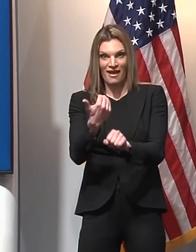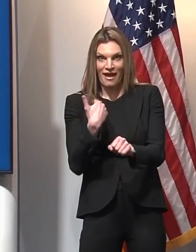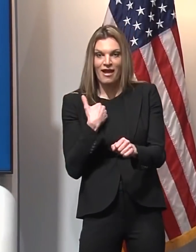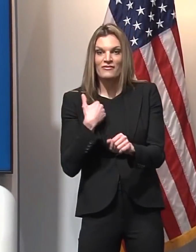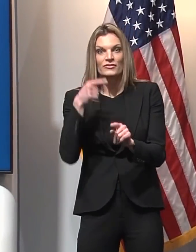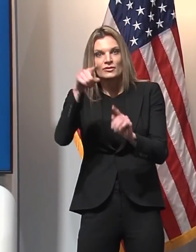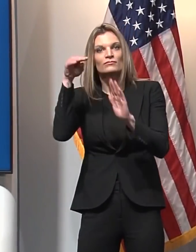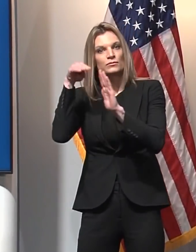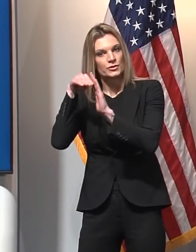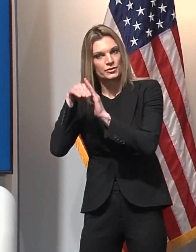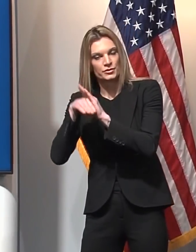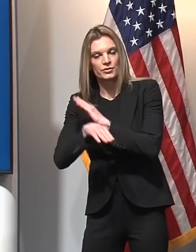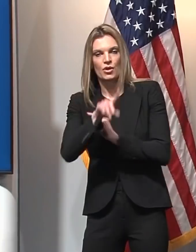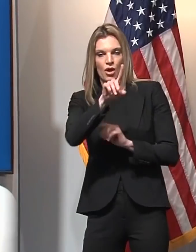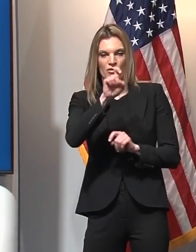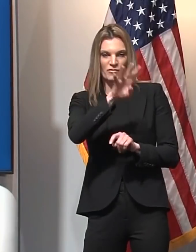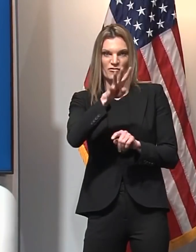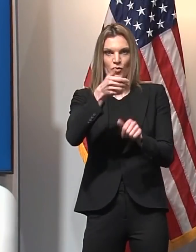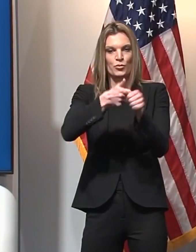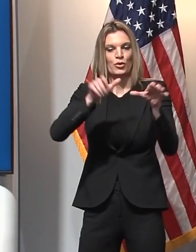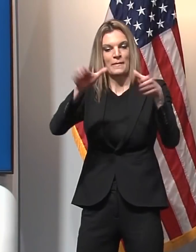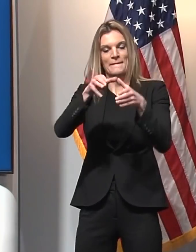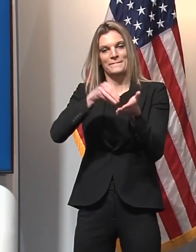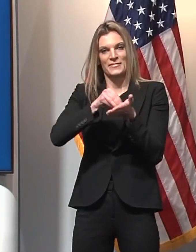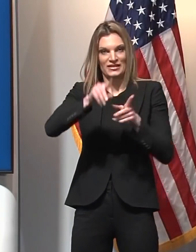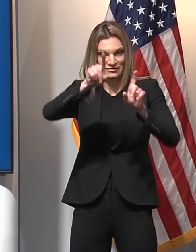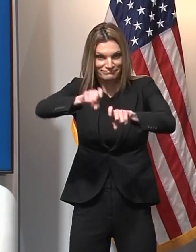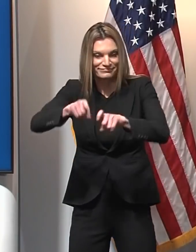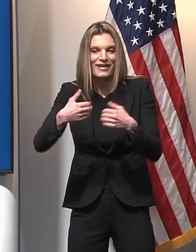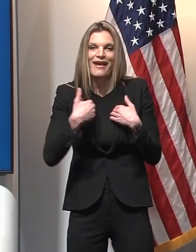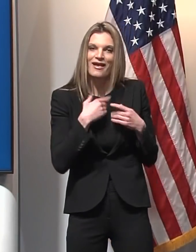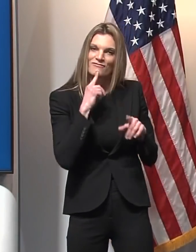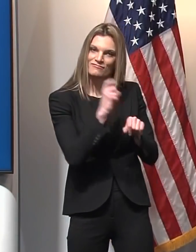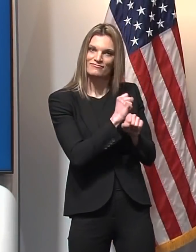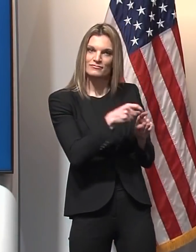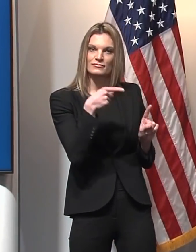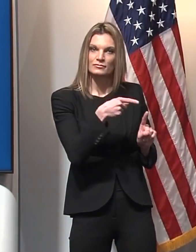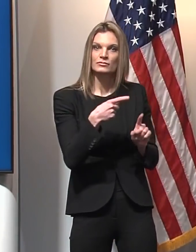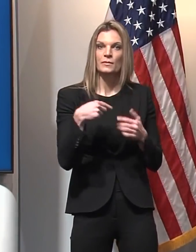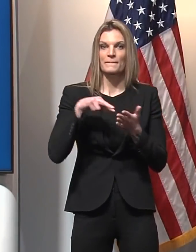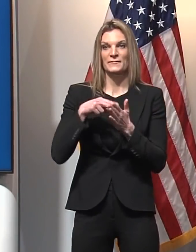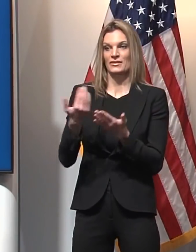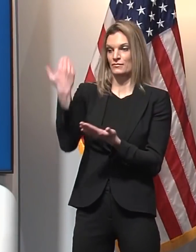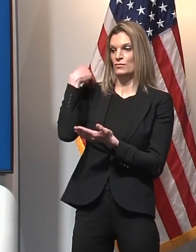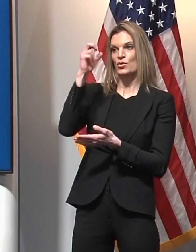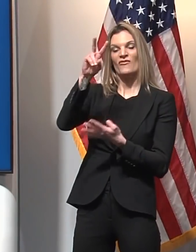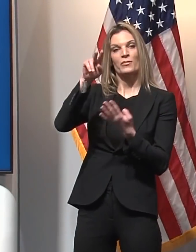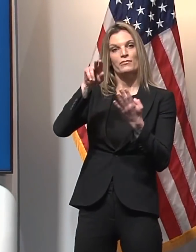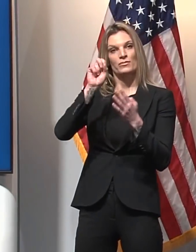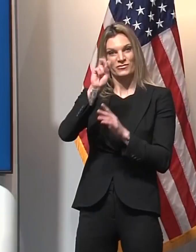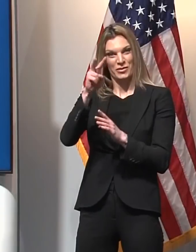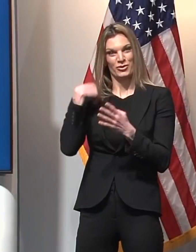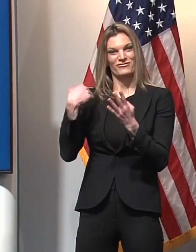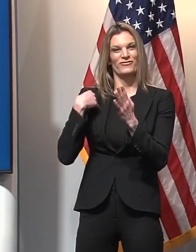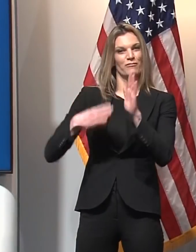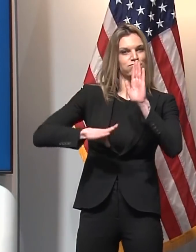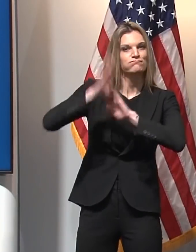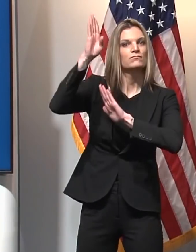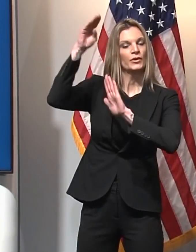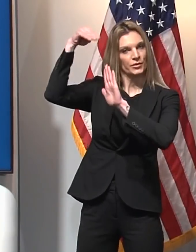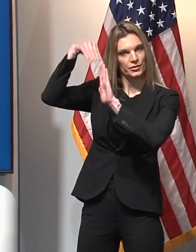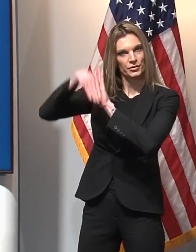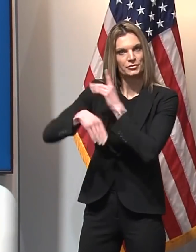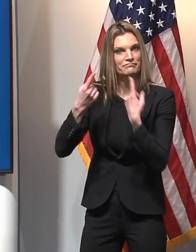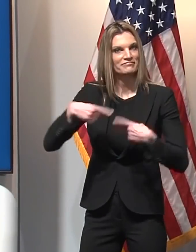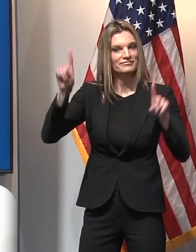cases per million, down 81% from the mid-November peak. 4.5% of